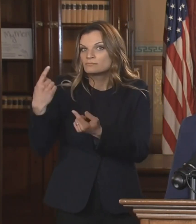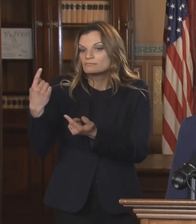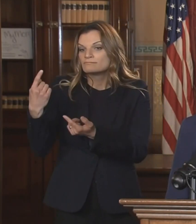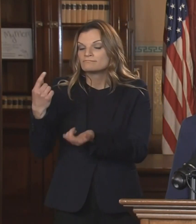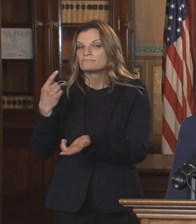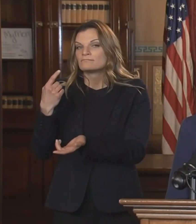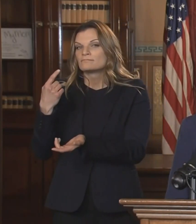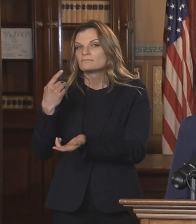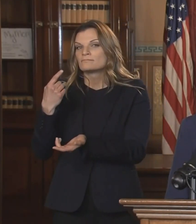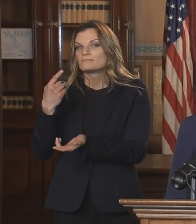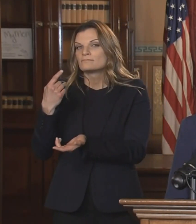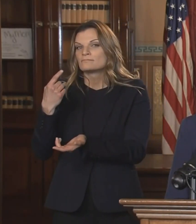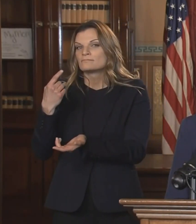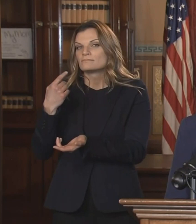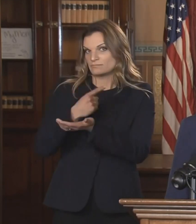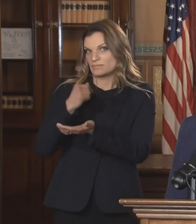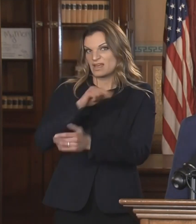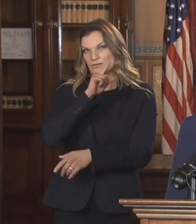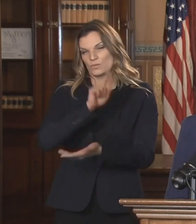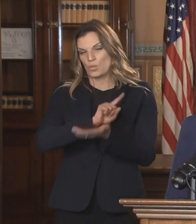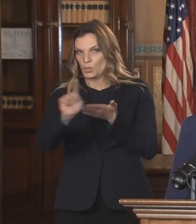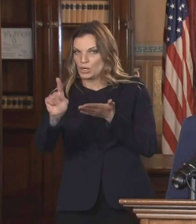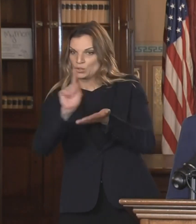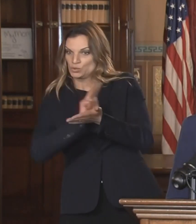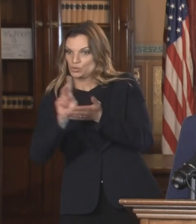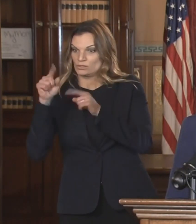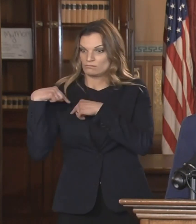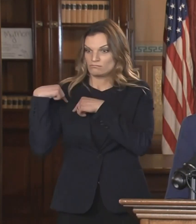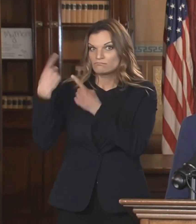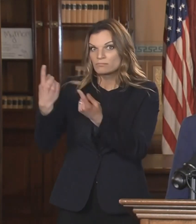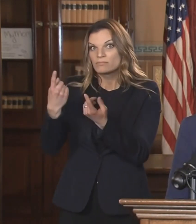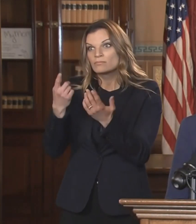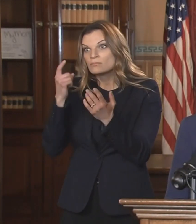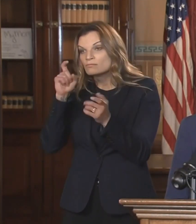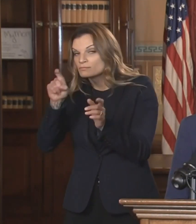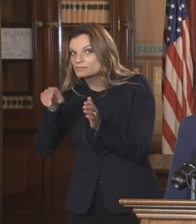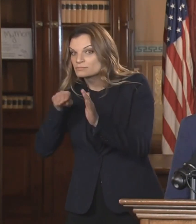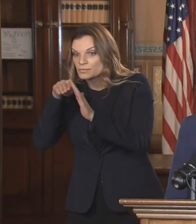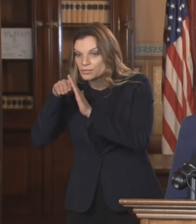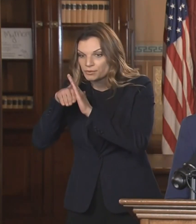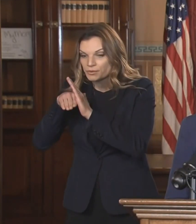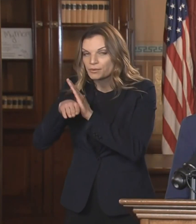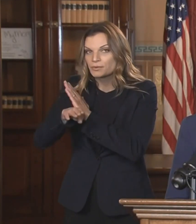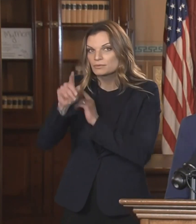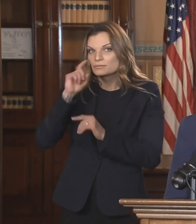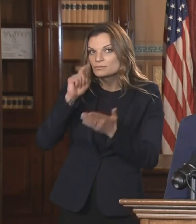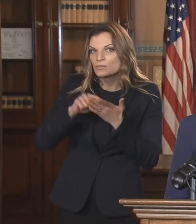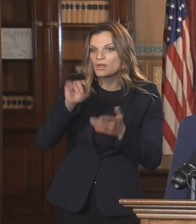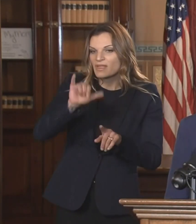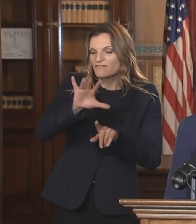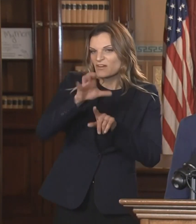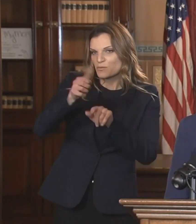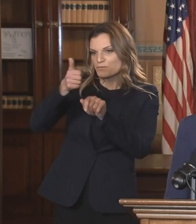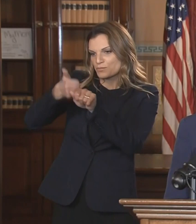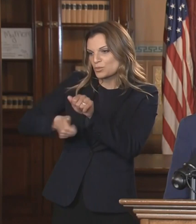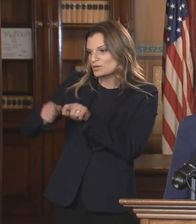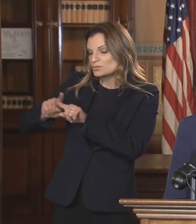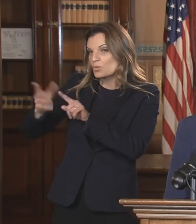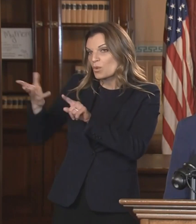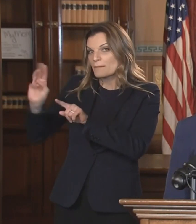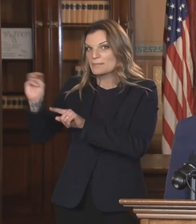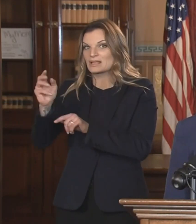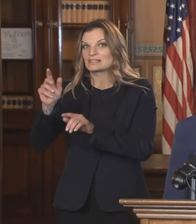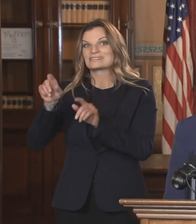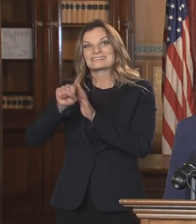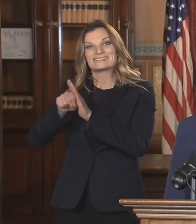7 to 15 days. However, case rates remain above 500 cases per million people for all areas of